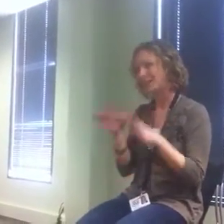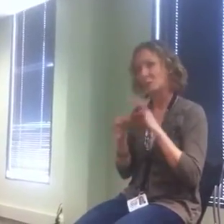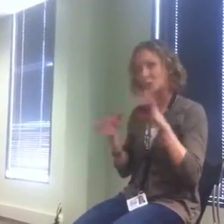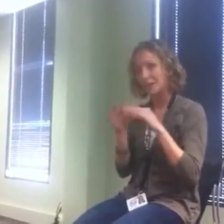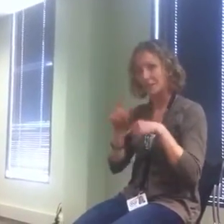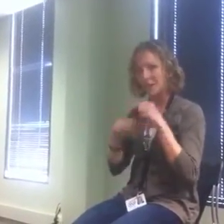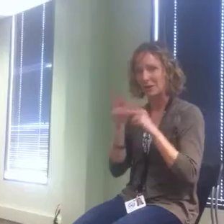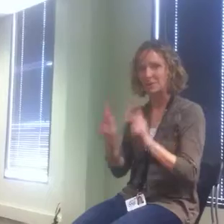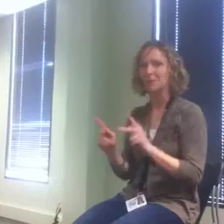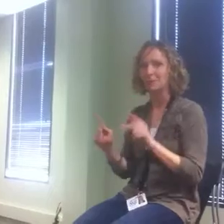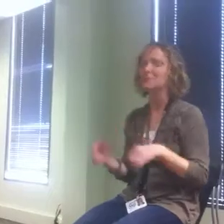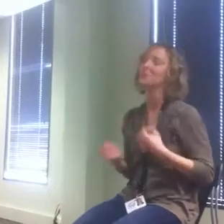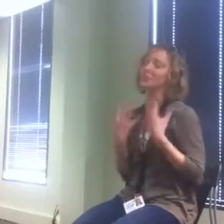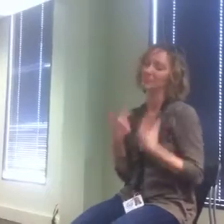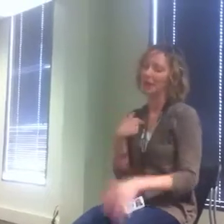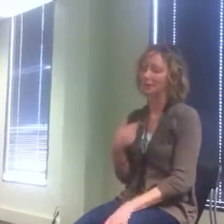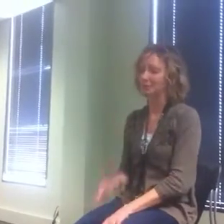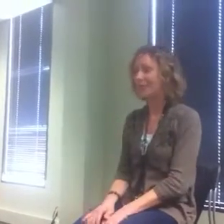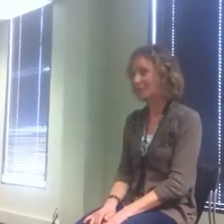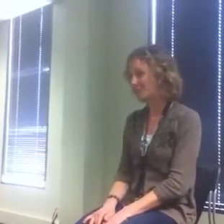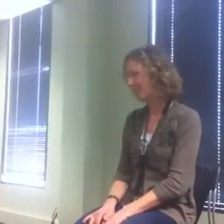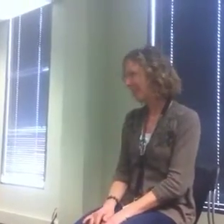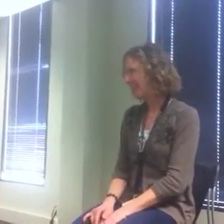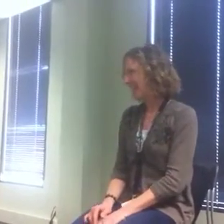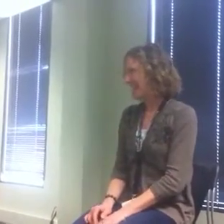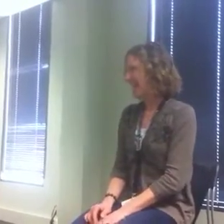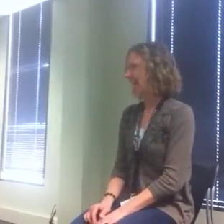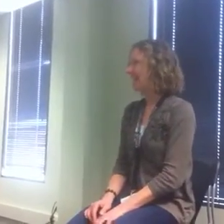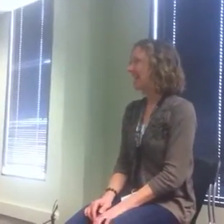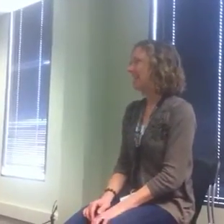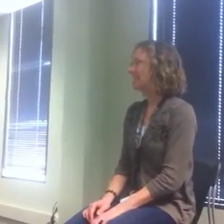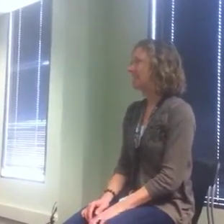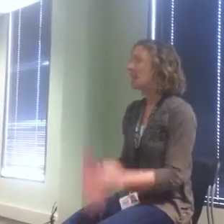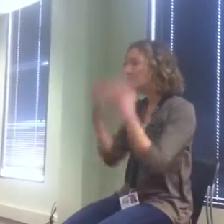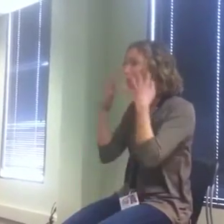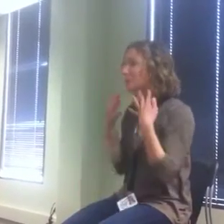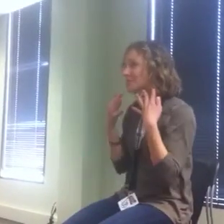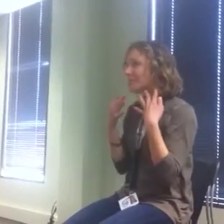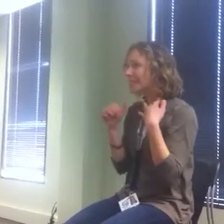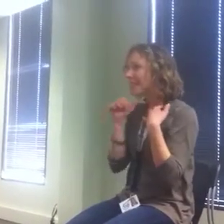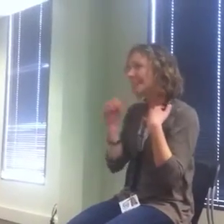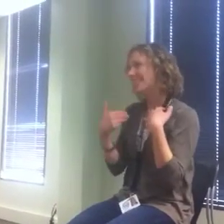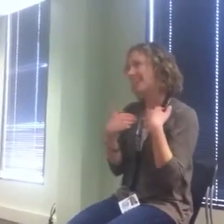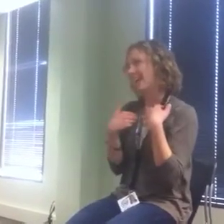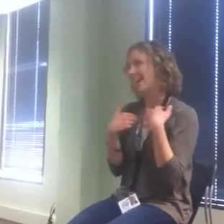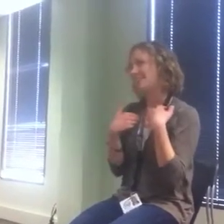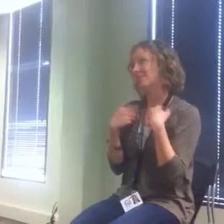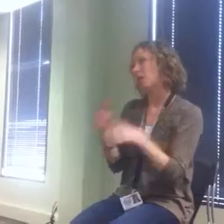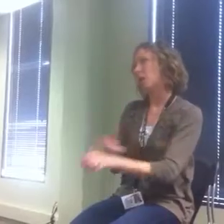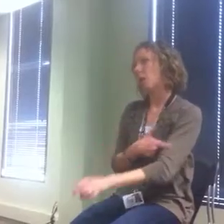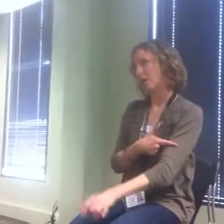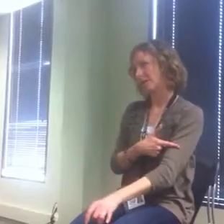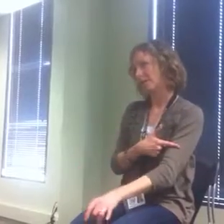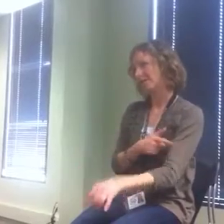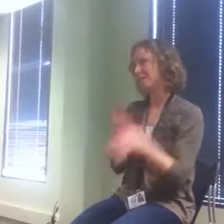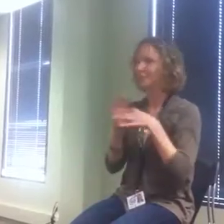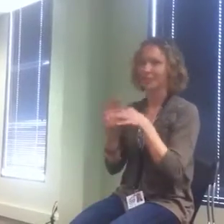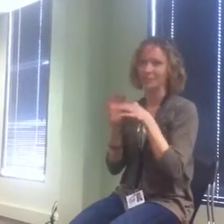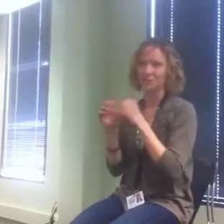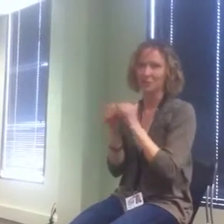story about a person who inspires me and unfortunately I didn't have a long relationship